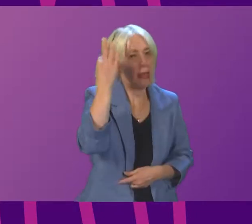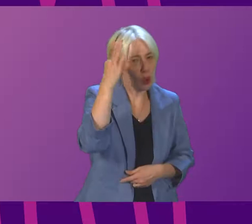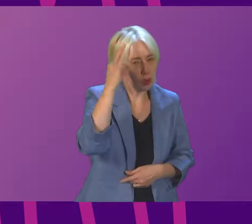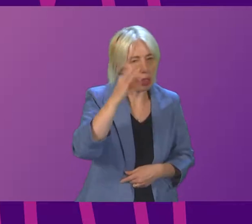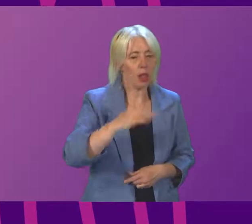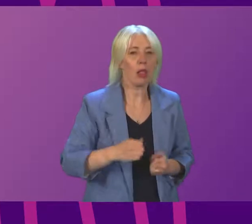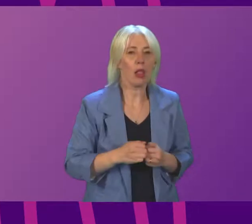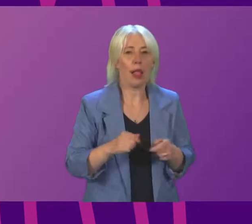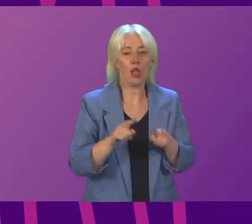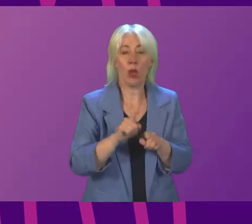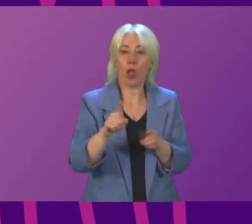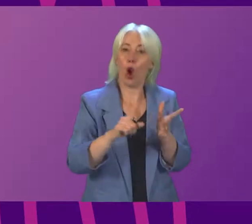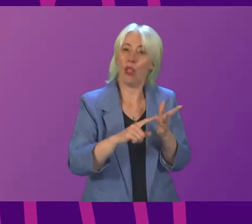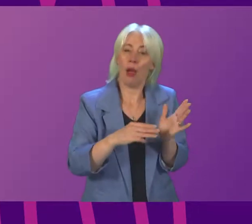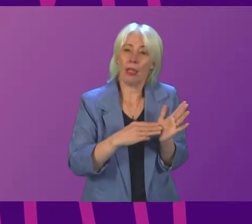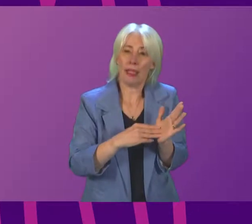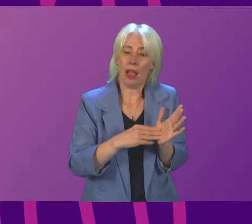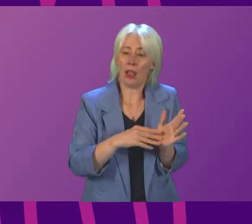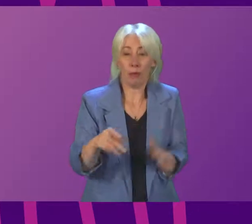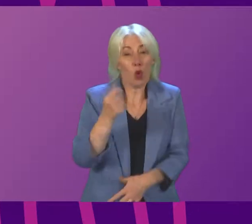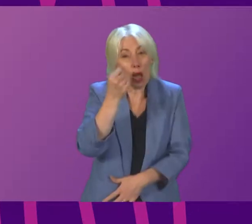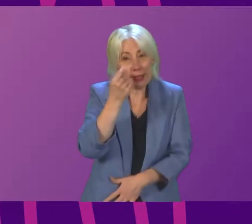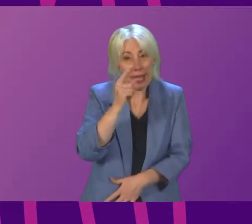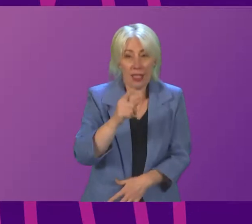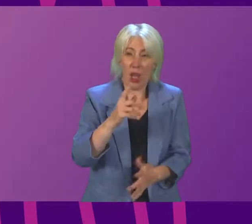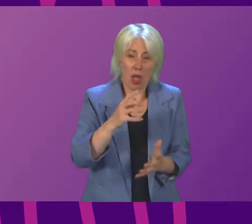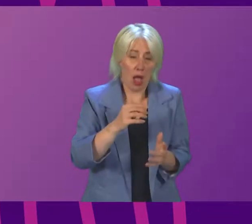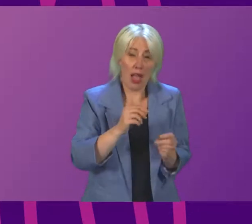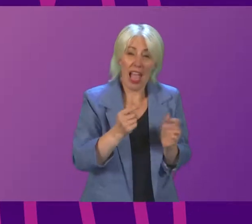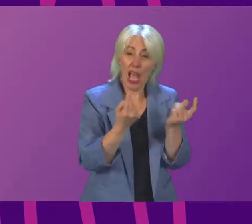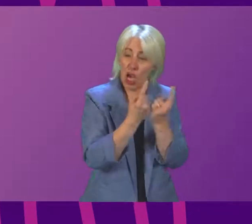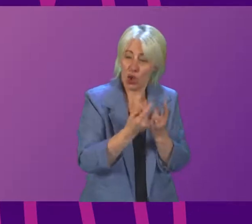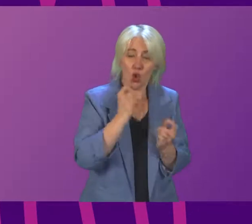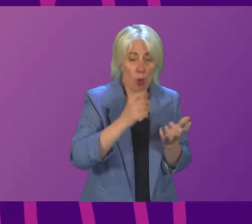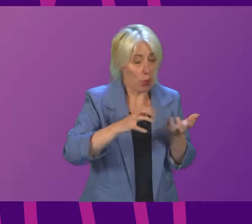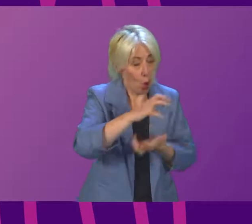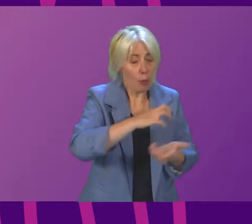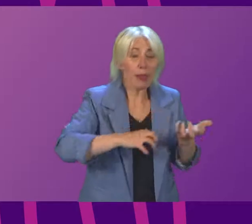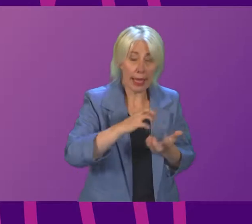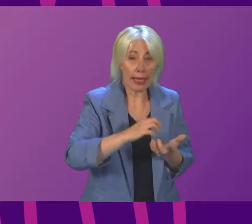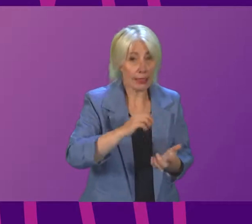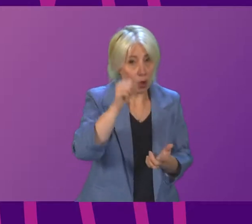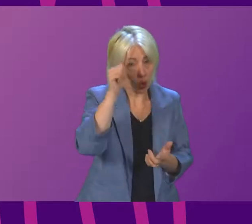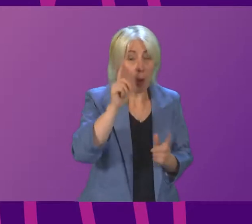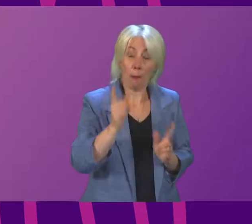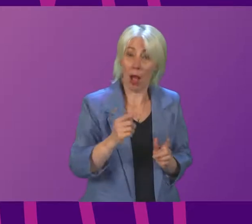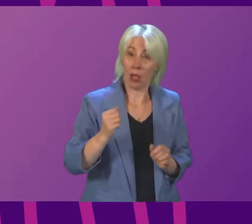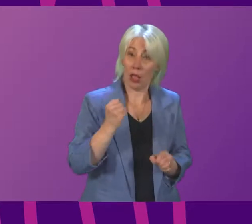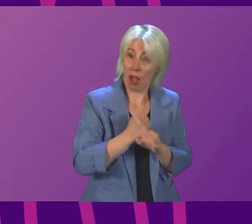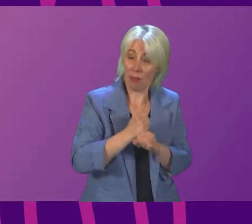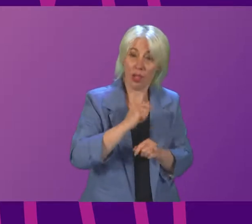Obviously, Mr Mundell will understand that these will be complex issues that we have to wrestle with, but I give him the undertaking. The Government will engage